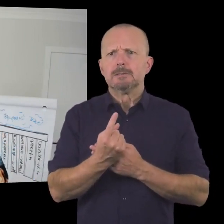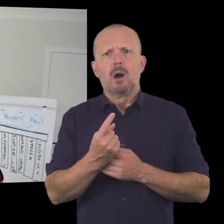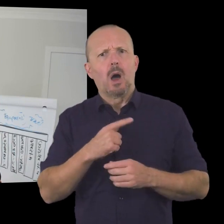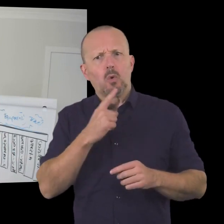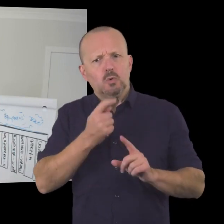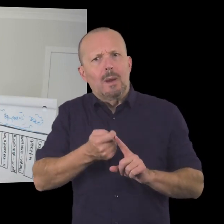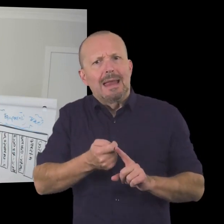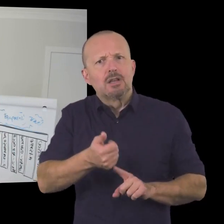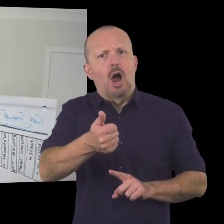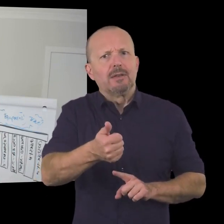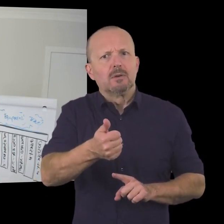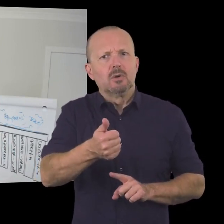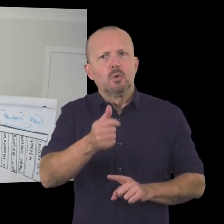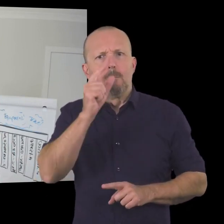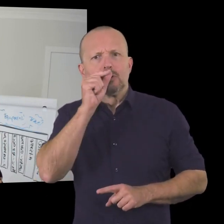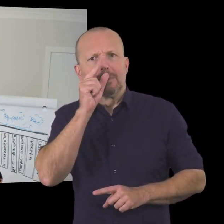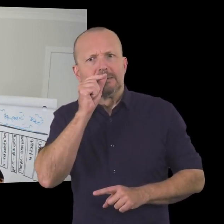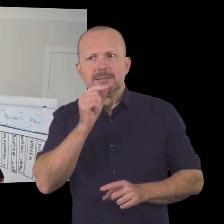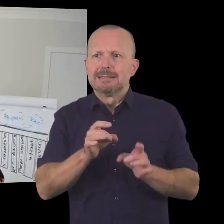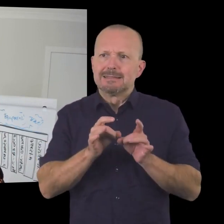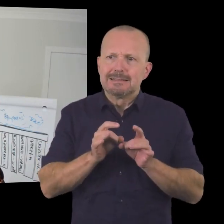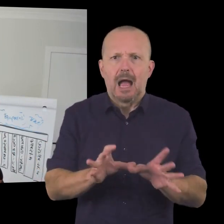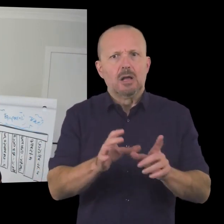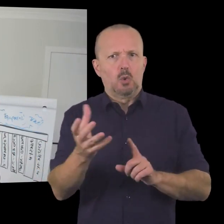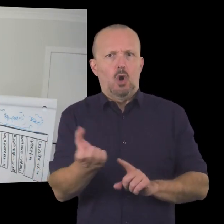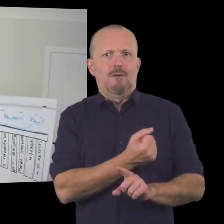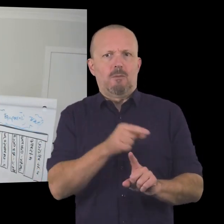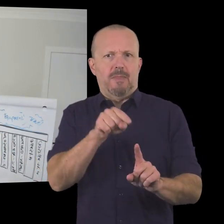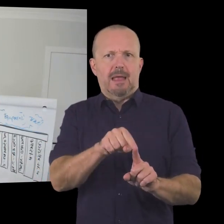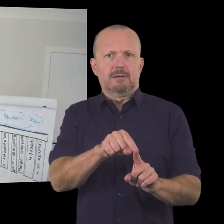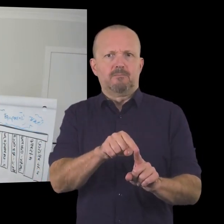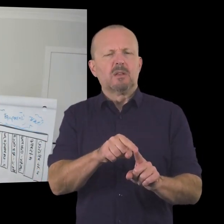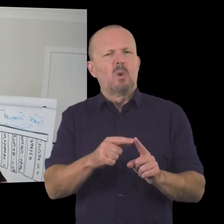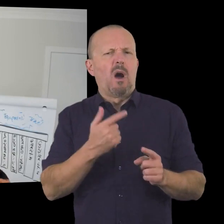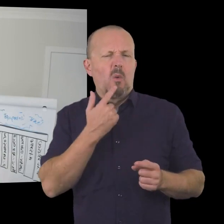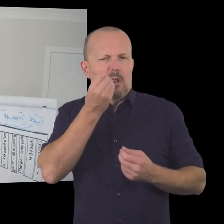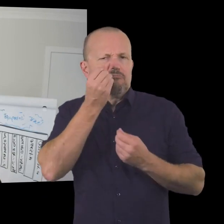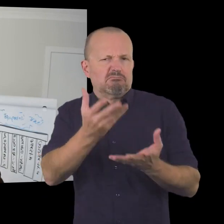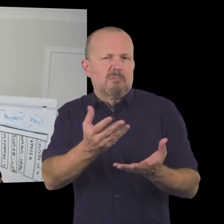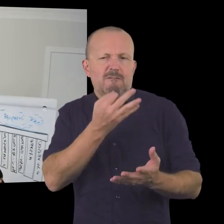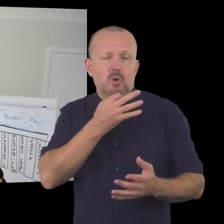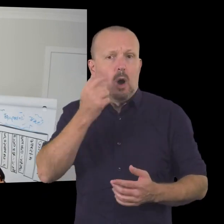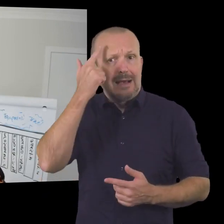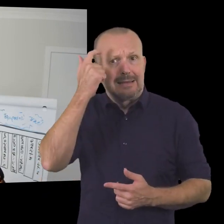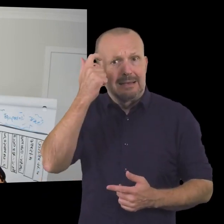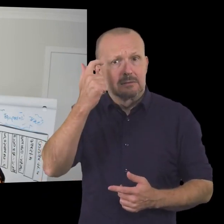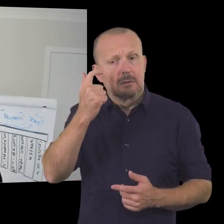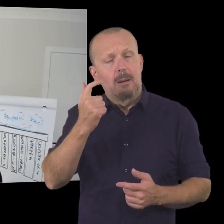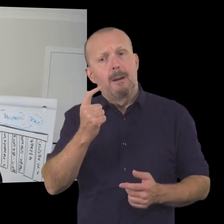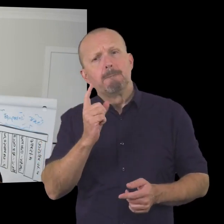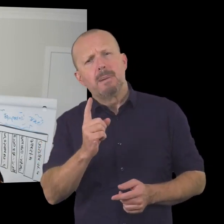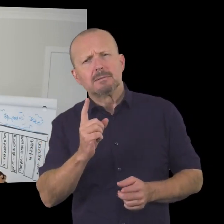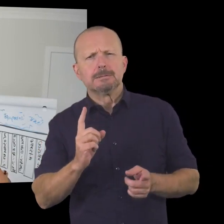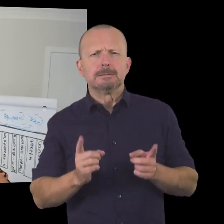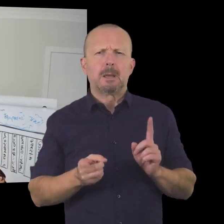possibilities in terms of uh starting to earn income from that income stream so i will share a couple of ideas to help you to do that but